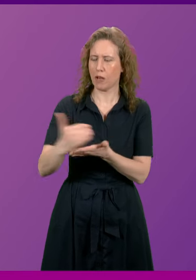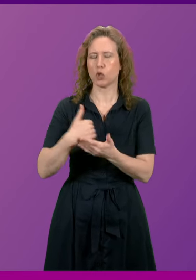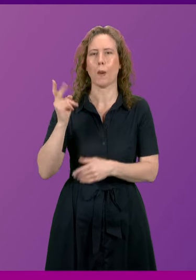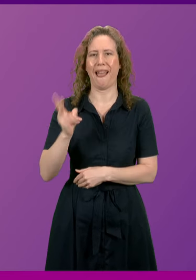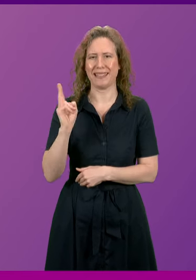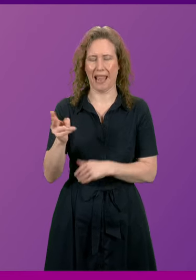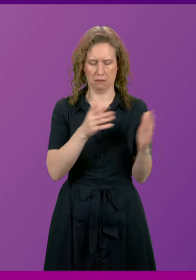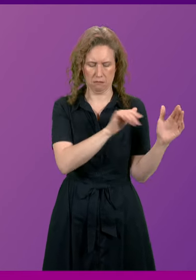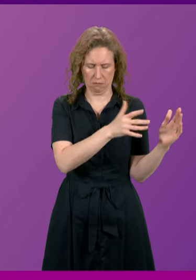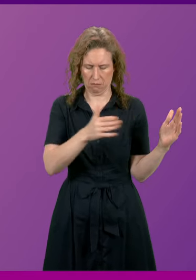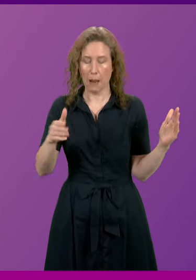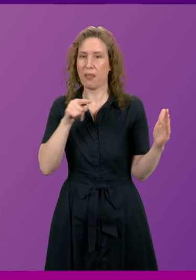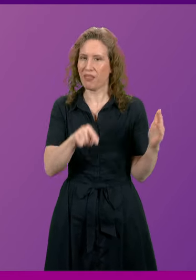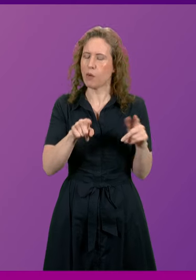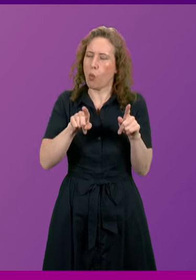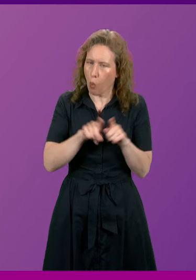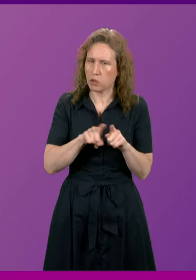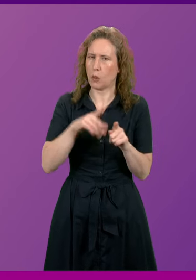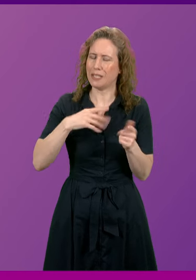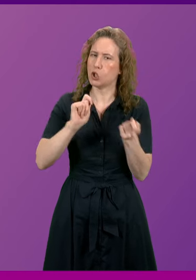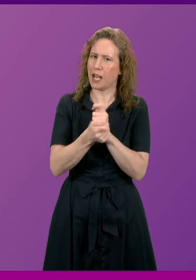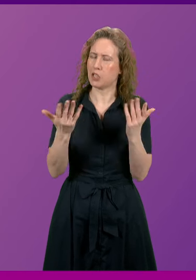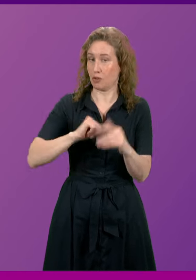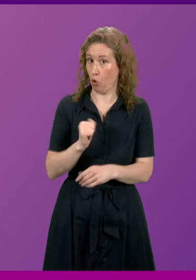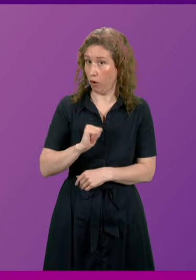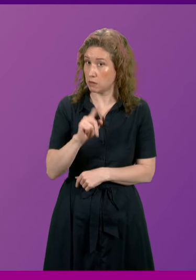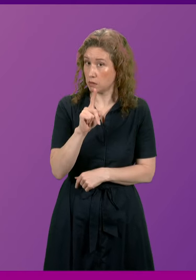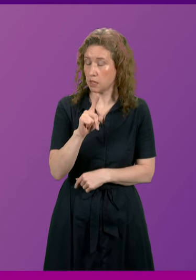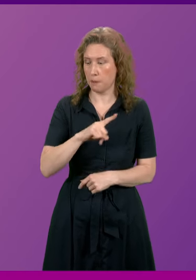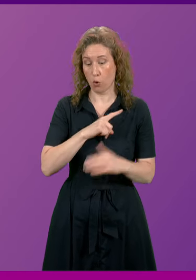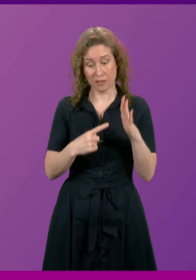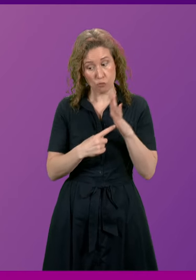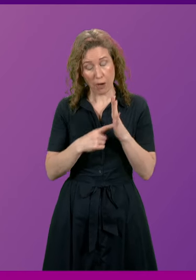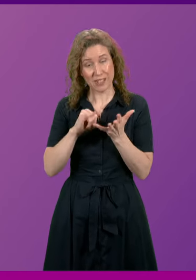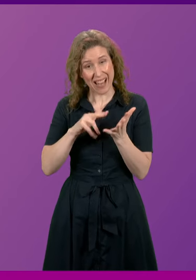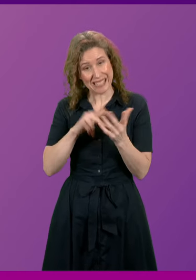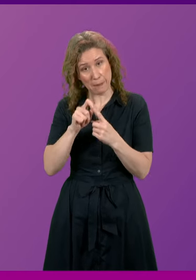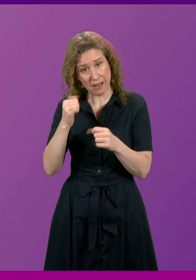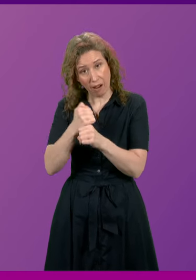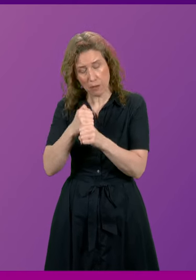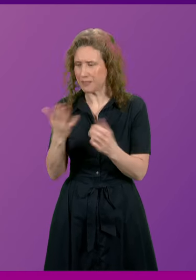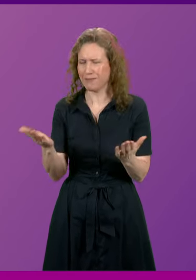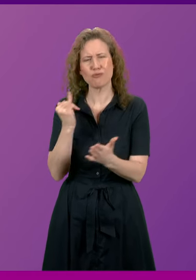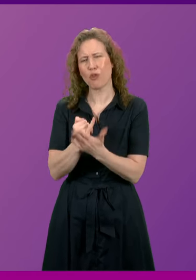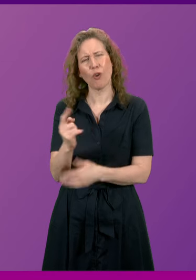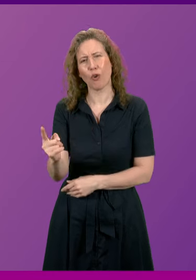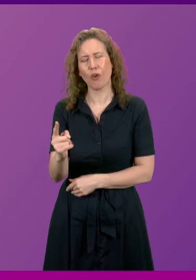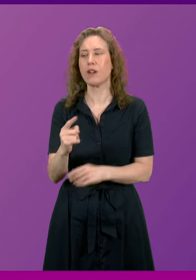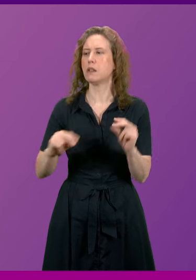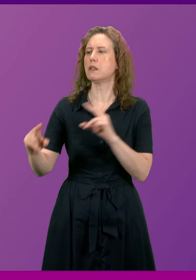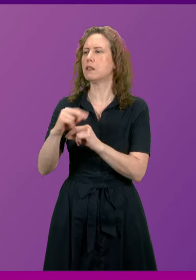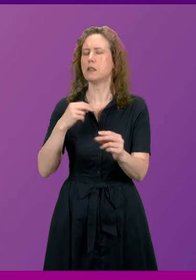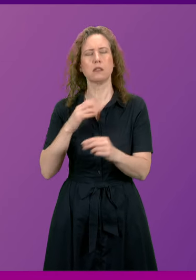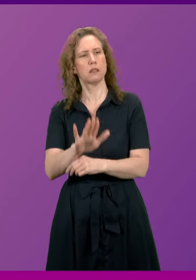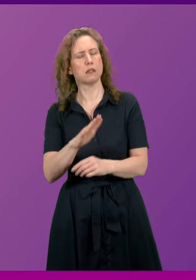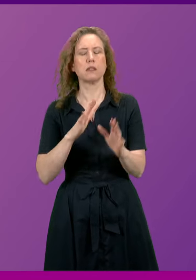But that also needs change in Scotland because the priorities of this SNP government are all wrong. Why is John